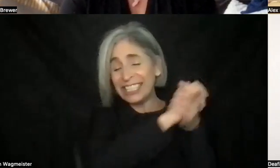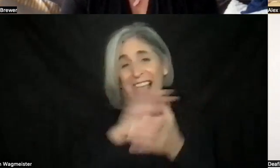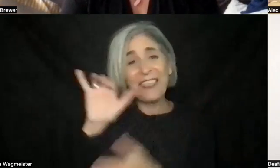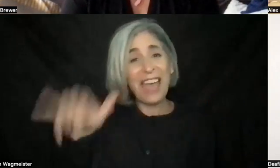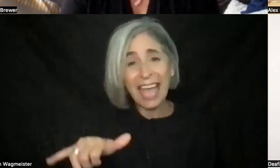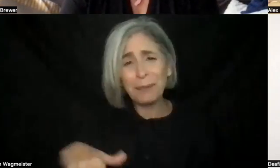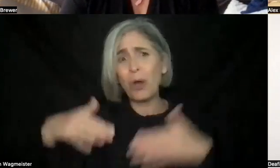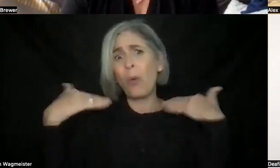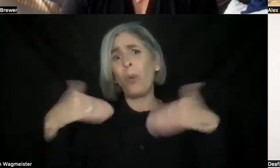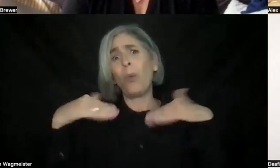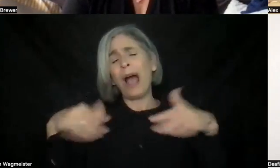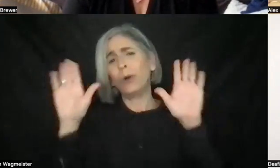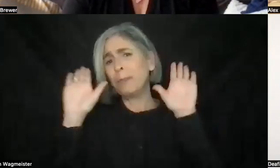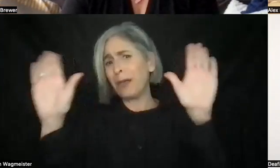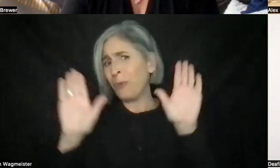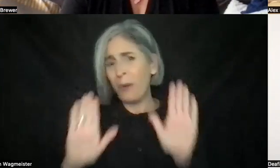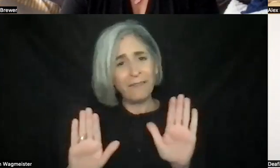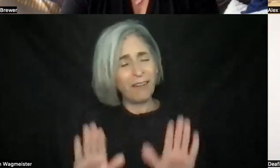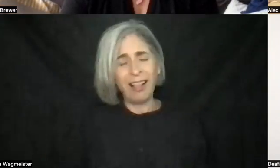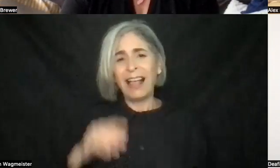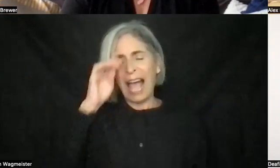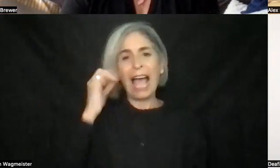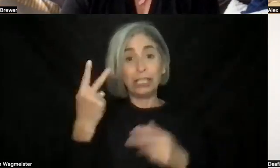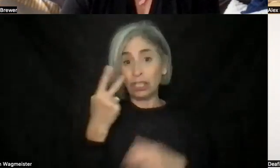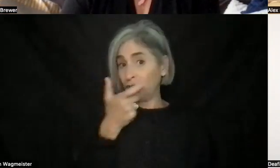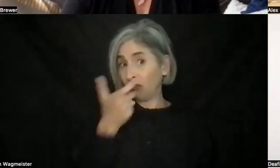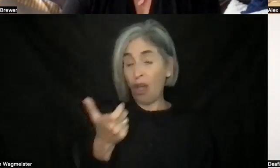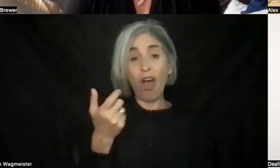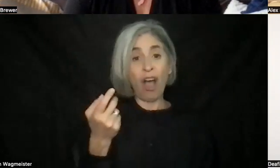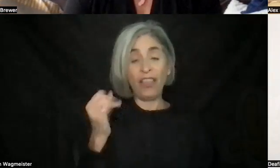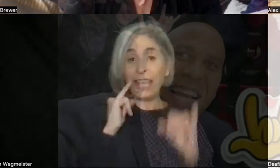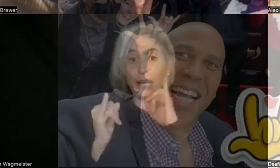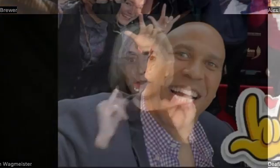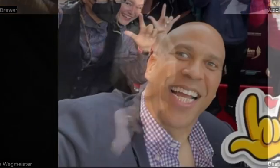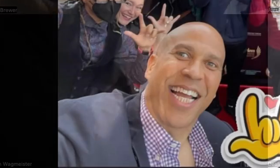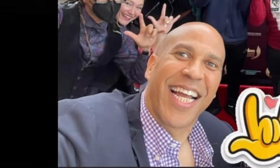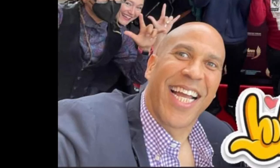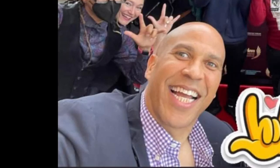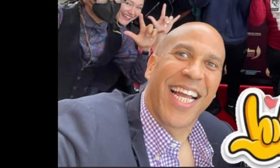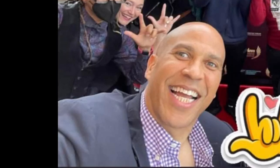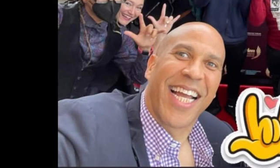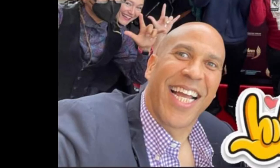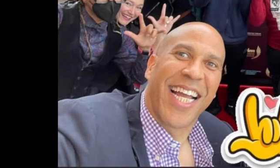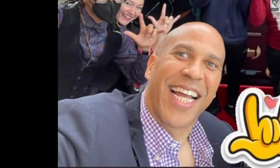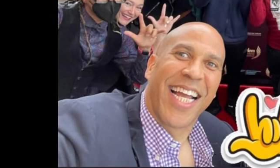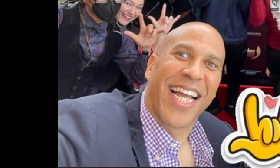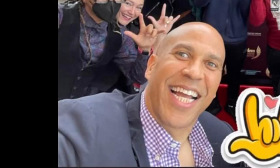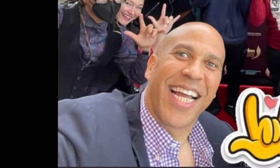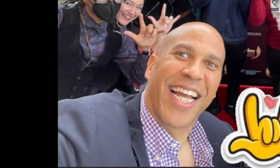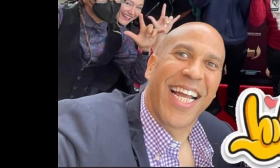press, so I've seen. I mentioned before I started the interview that I just saw a picture with you and Cory Booker. How did he get involved? Was he at the premiere?